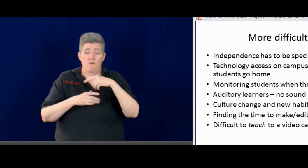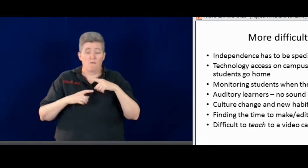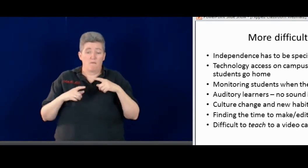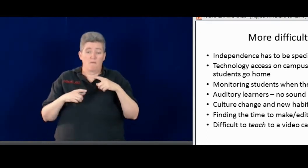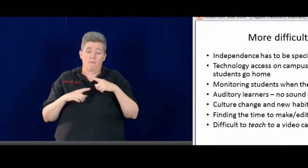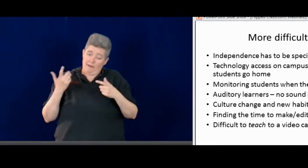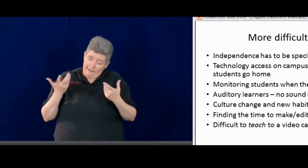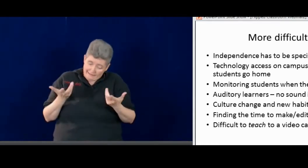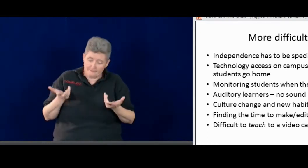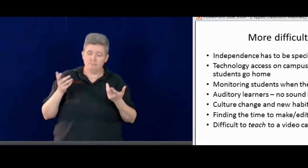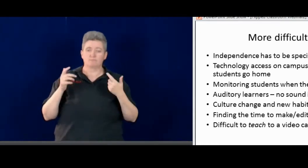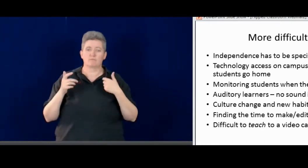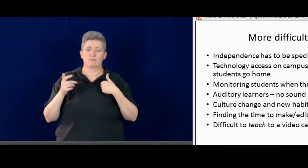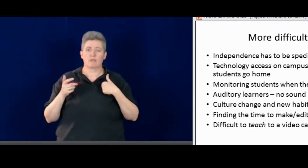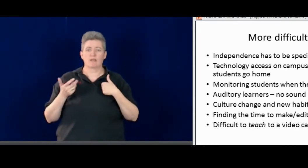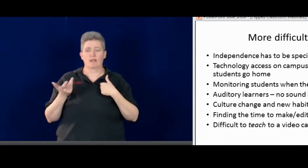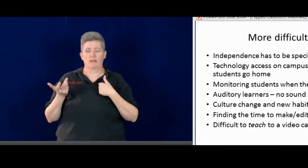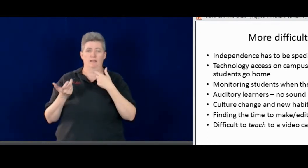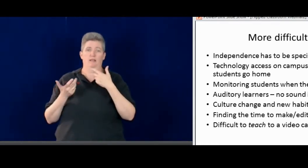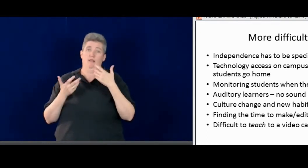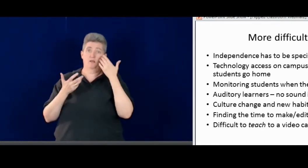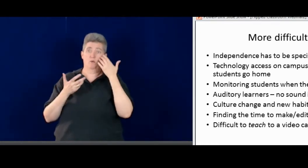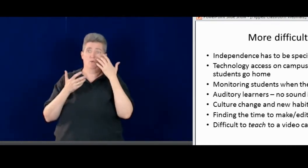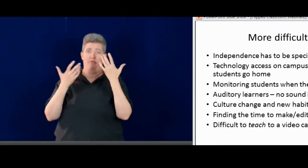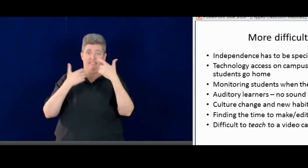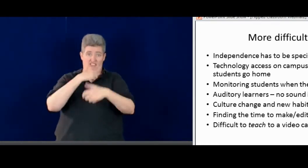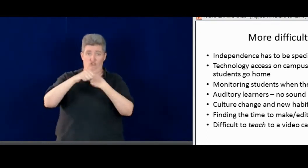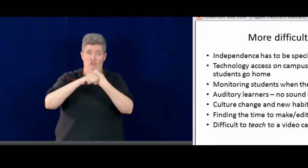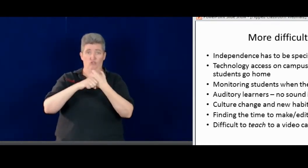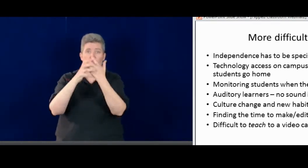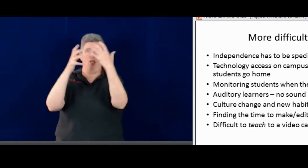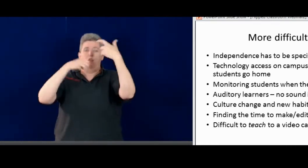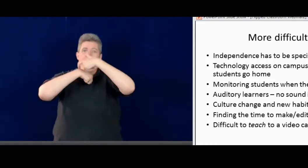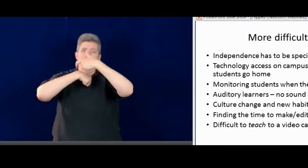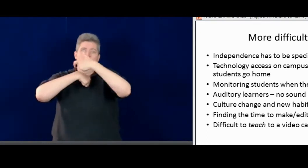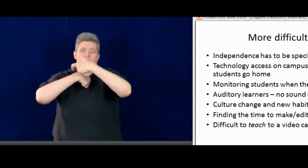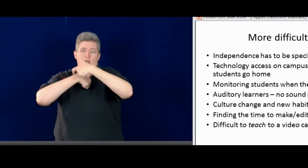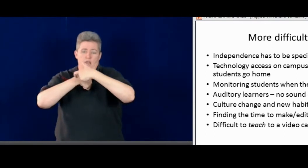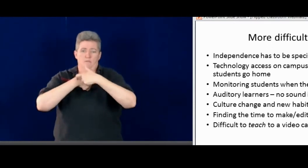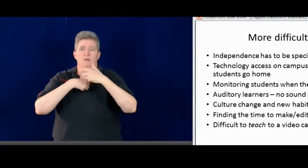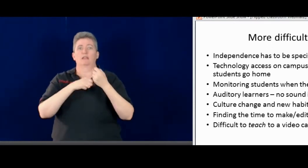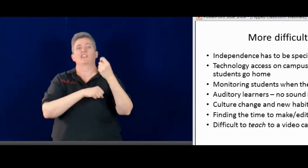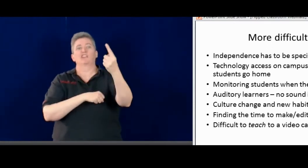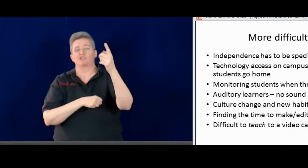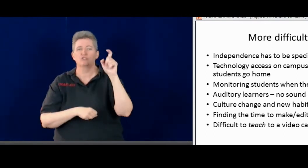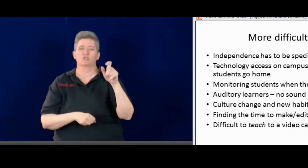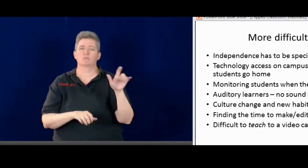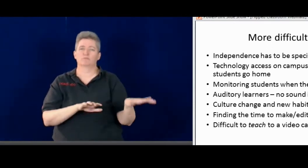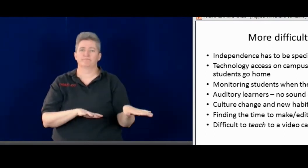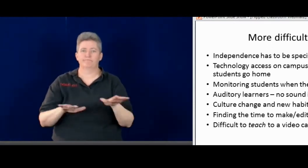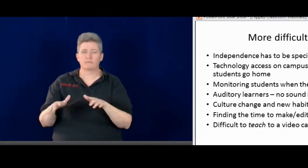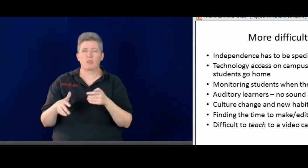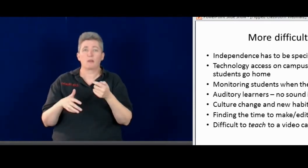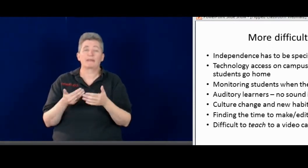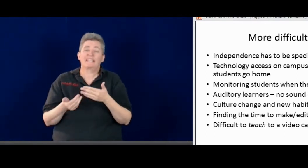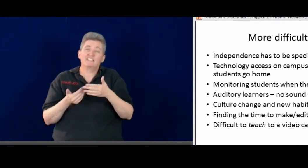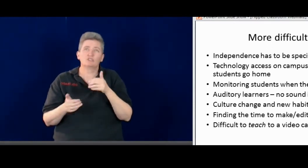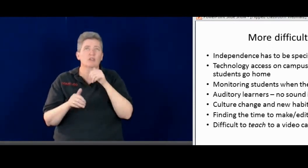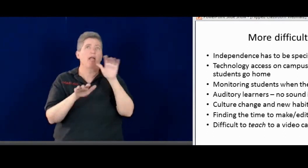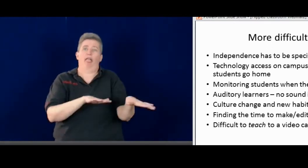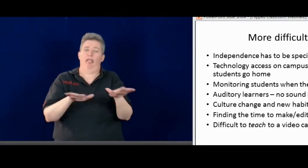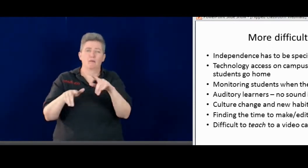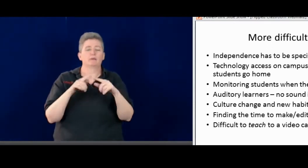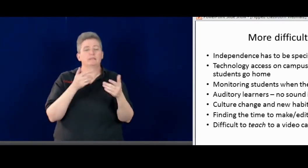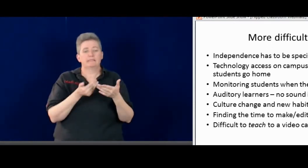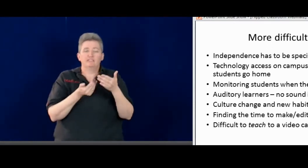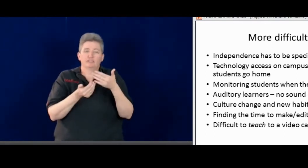It does take some time. There is a lot of time involved in that. But I know this year, it took a lot of time. But